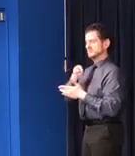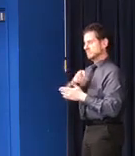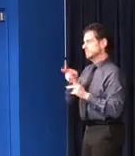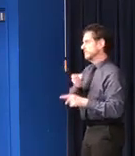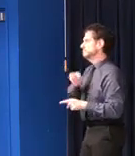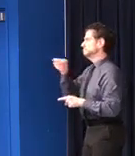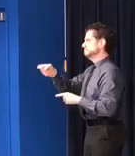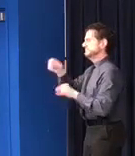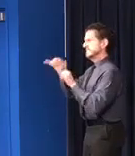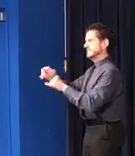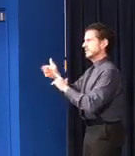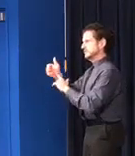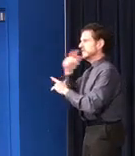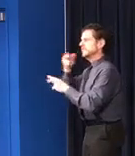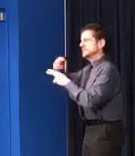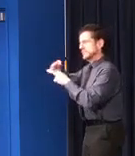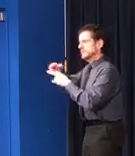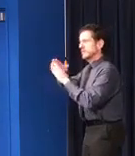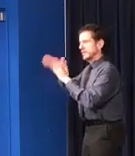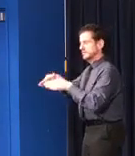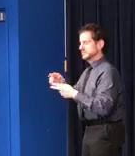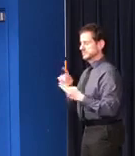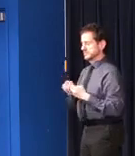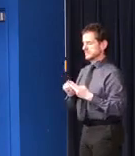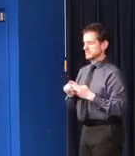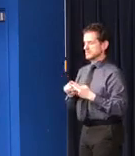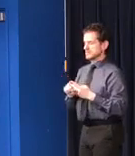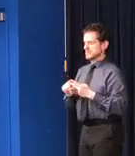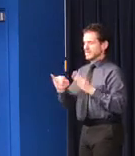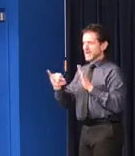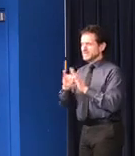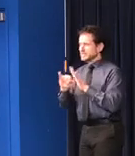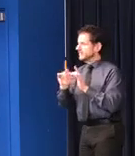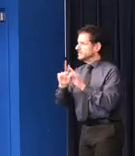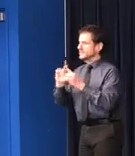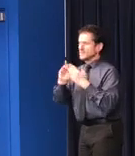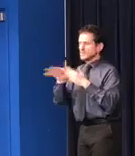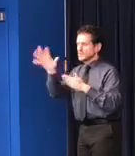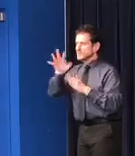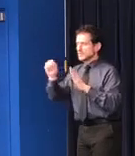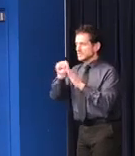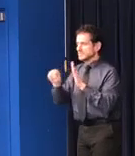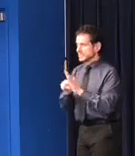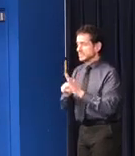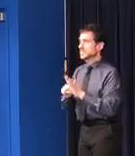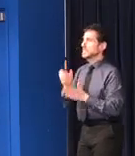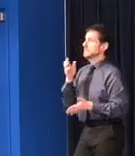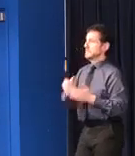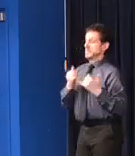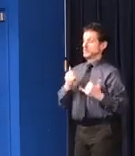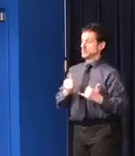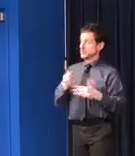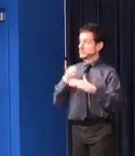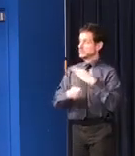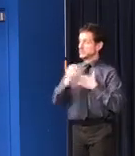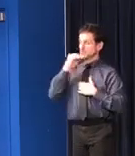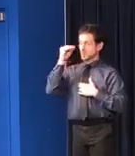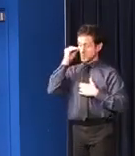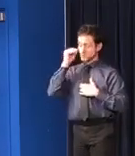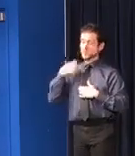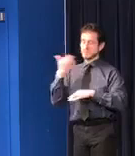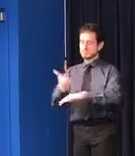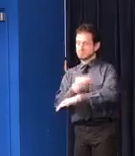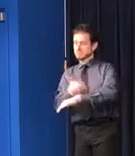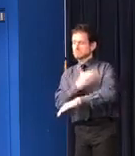alternative housing identified in communities across the state. Facility modification and expansion costs for some of our